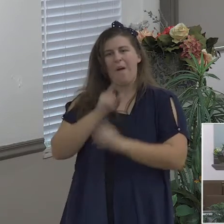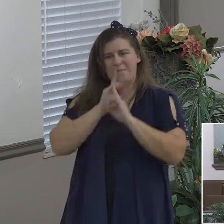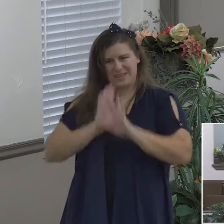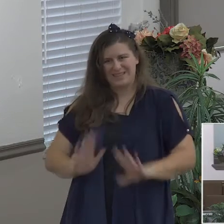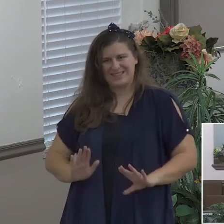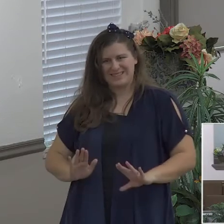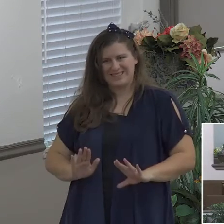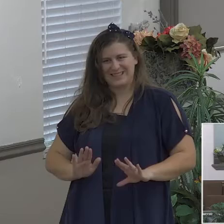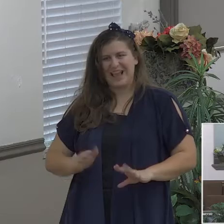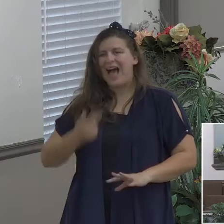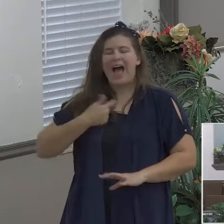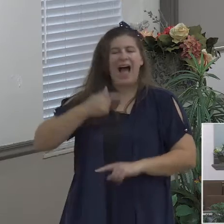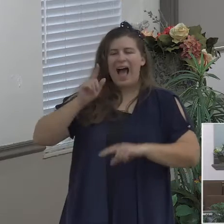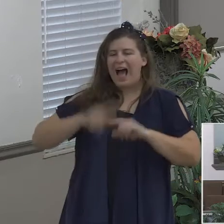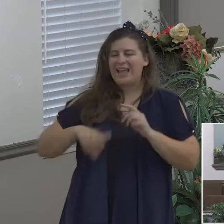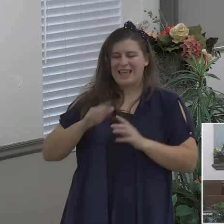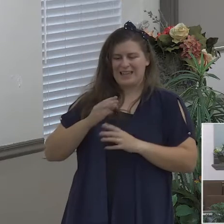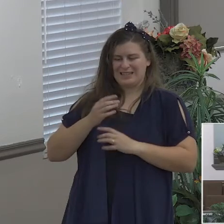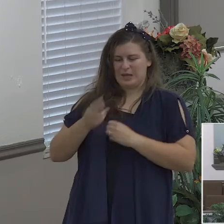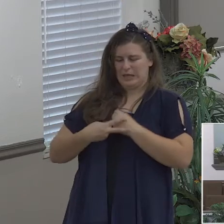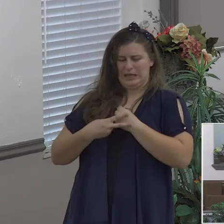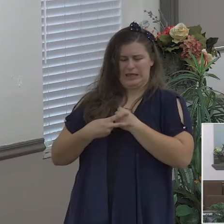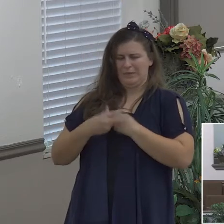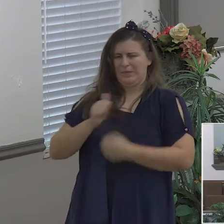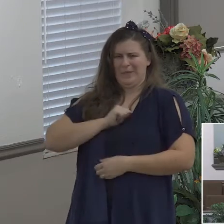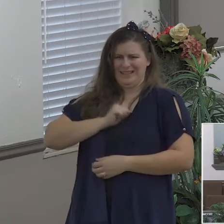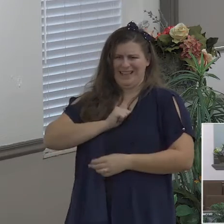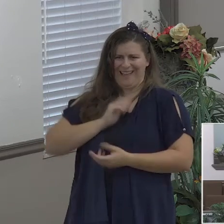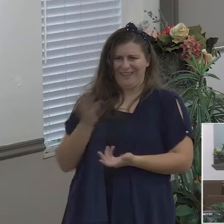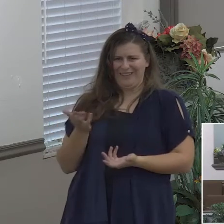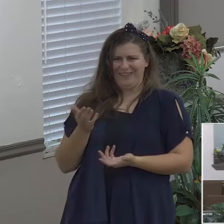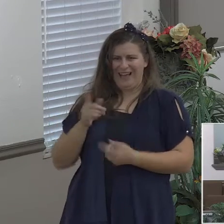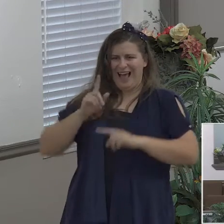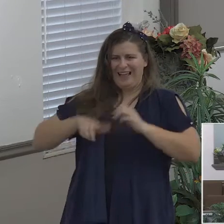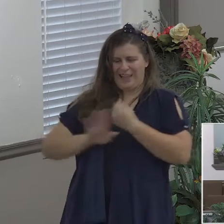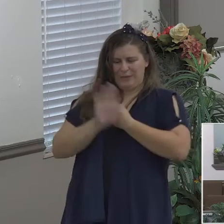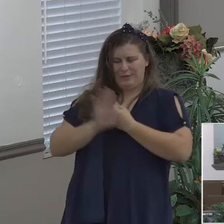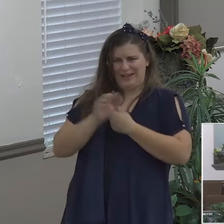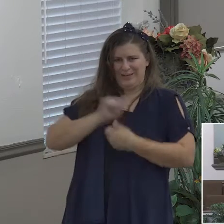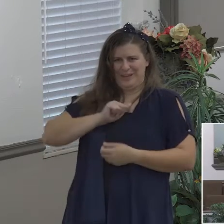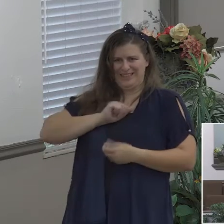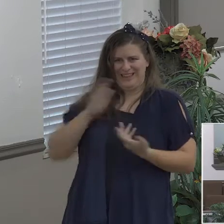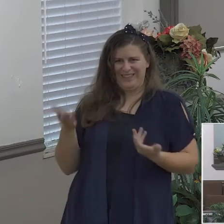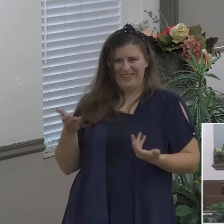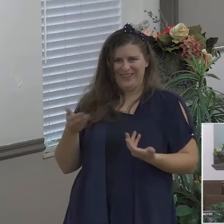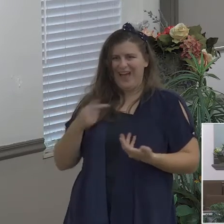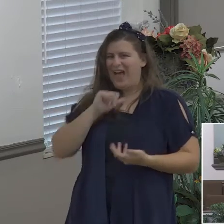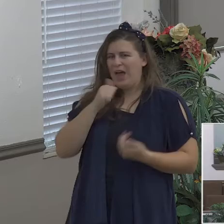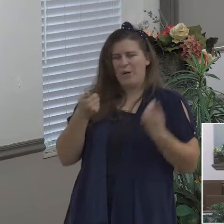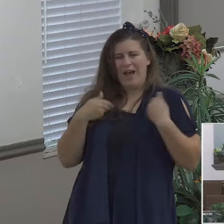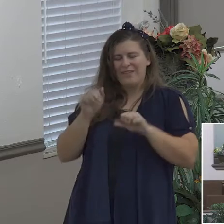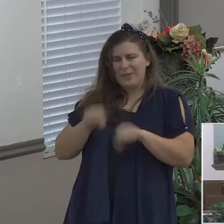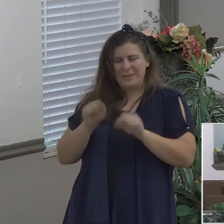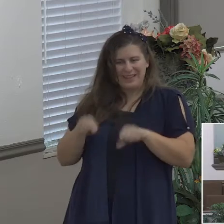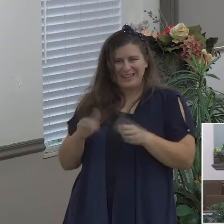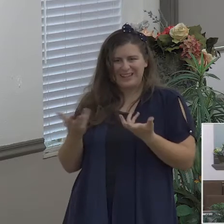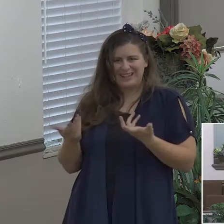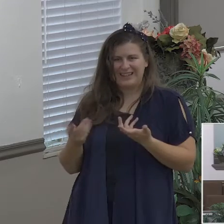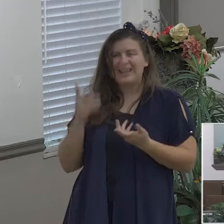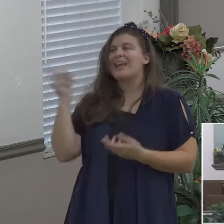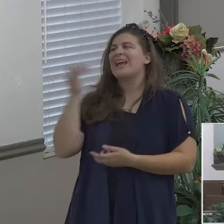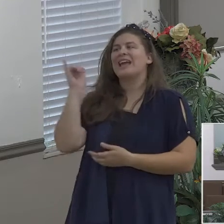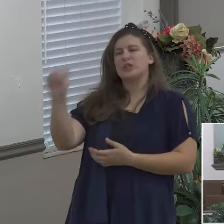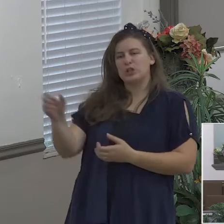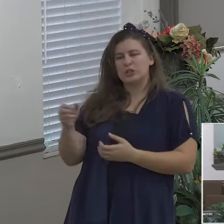I don't have the ability to do that eternal security is is all in God's hand